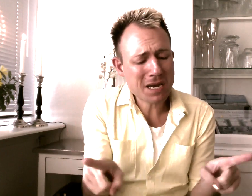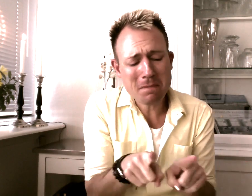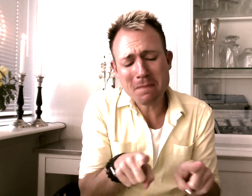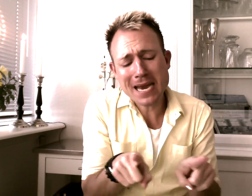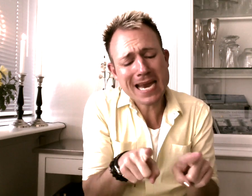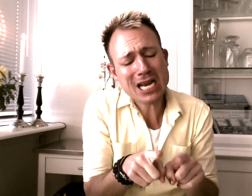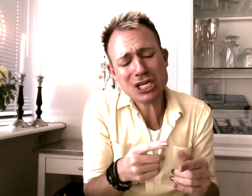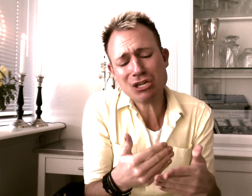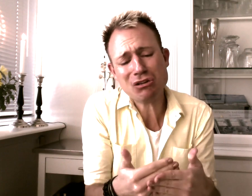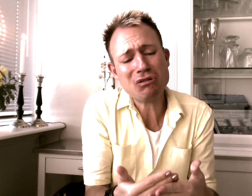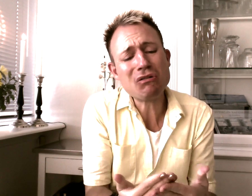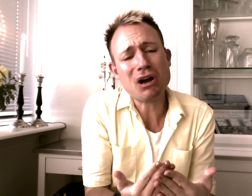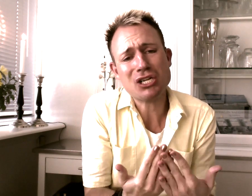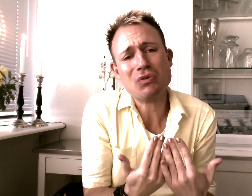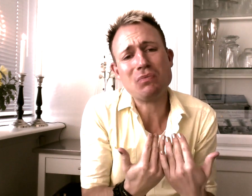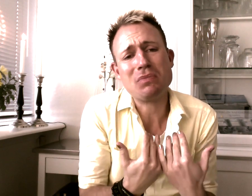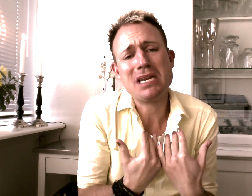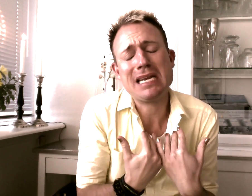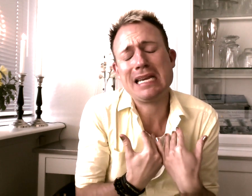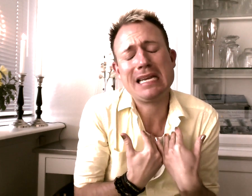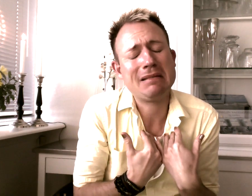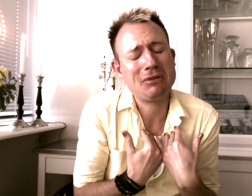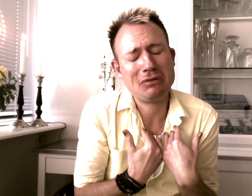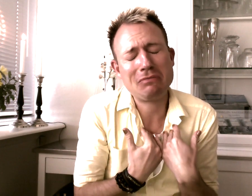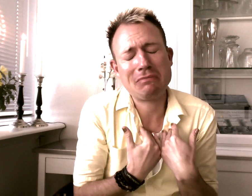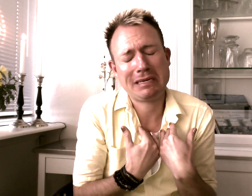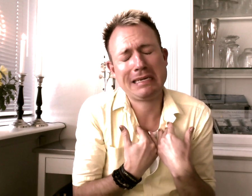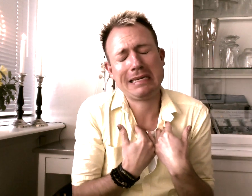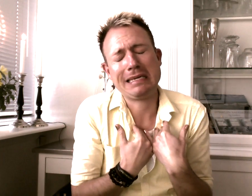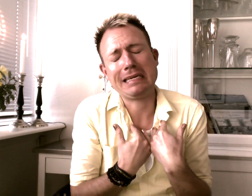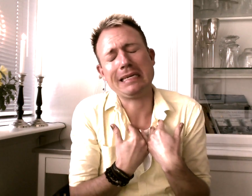What it means to me